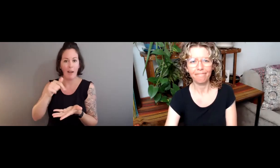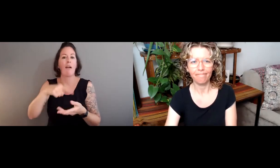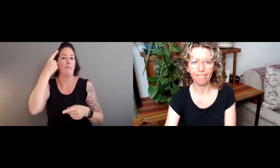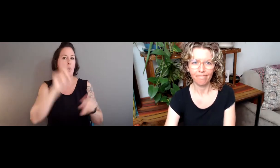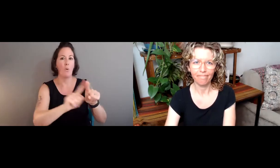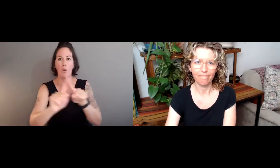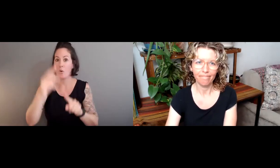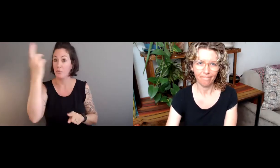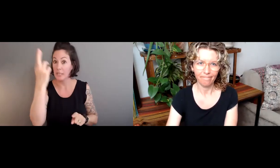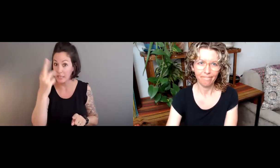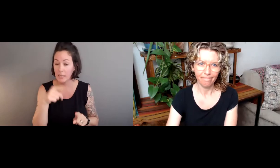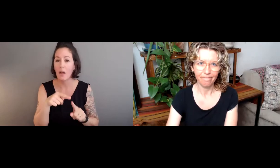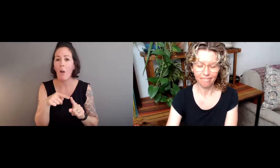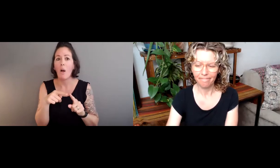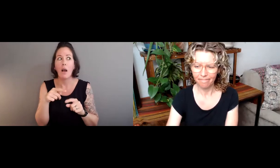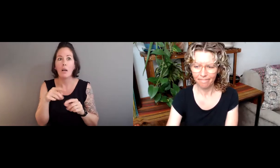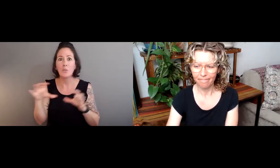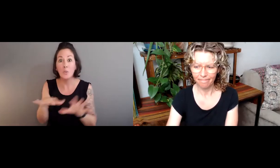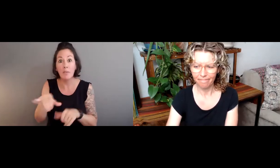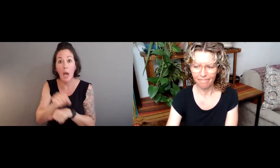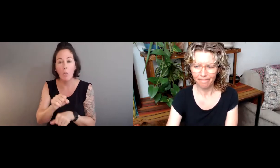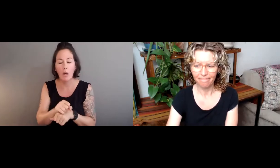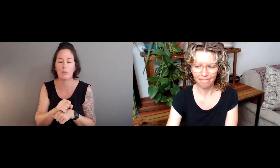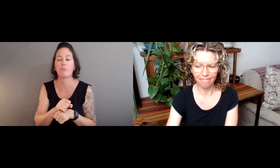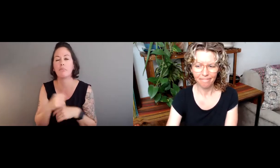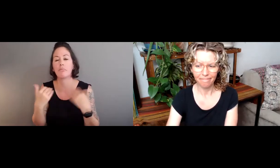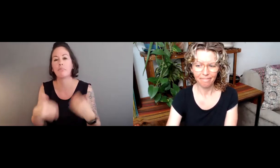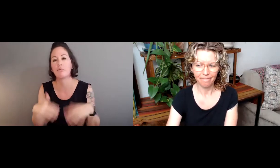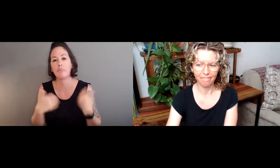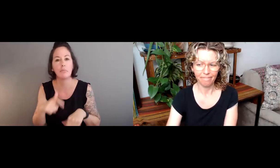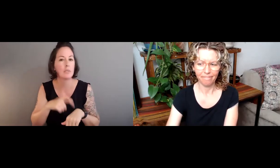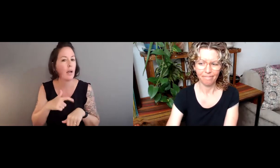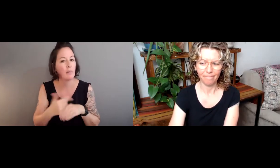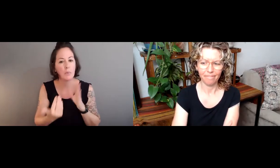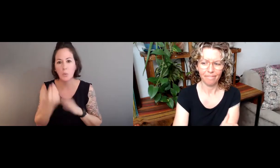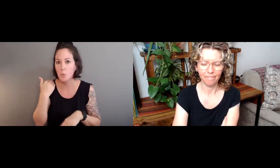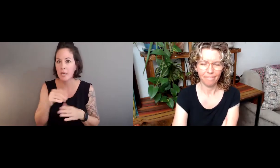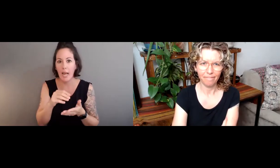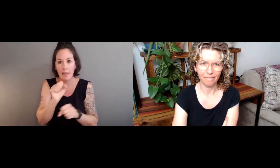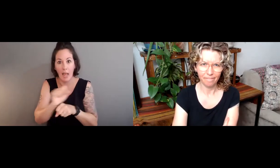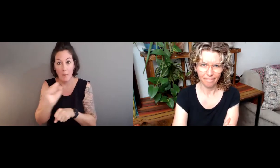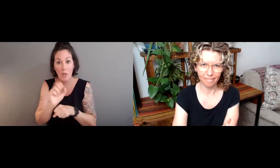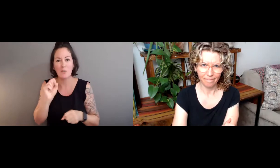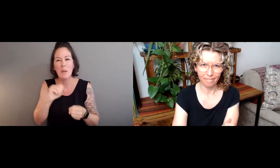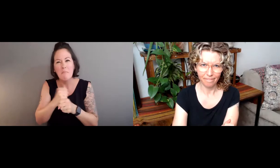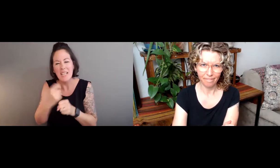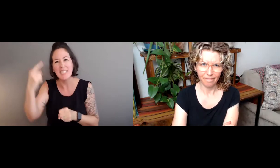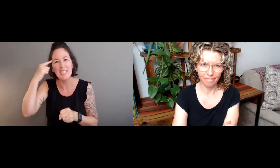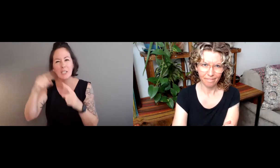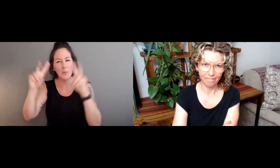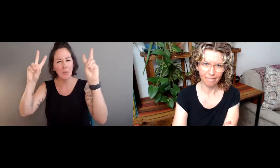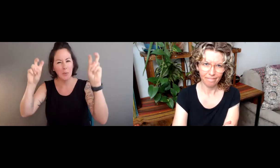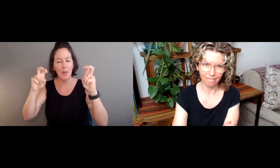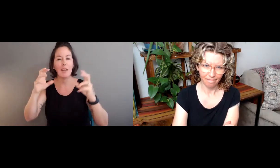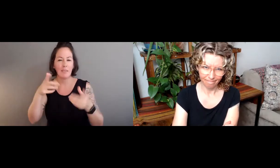work, we develop a corpus, which means we're collecting a variety of data, a huge amount of data, for a variety of different purposes. It's very time